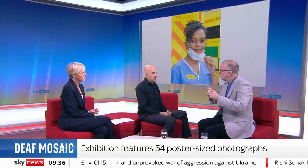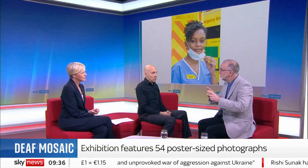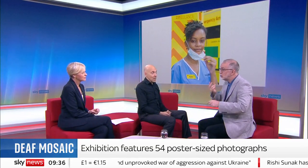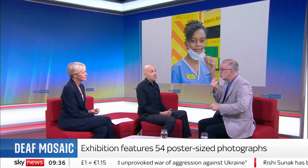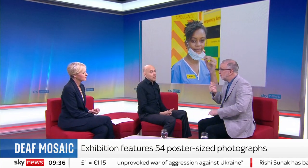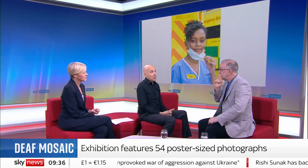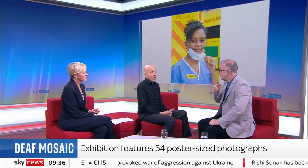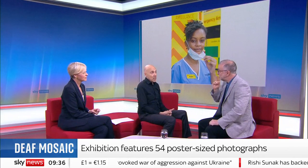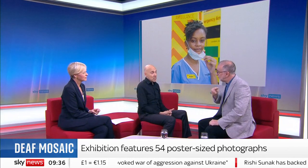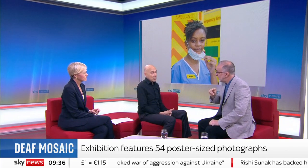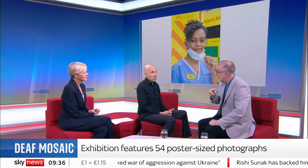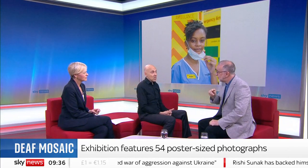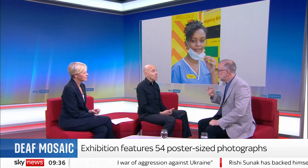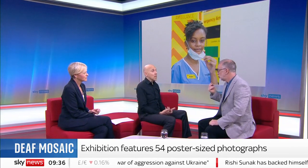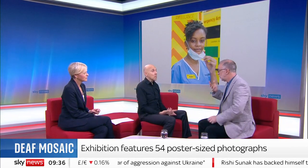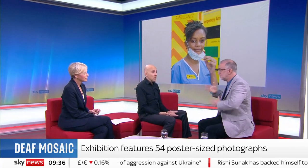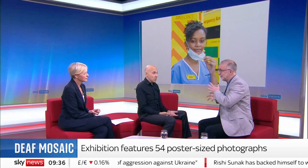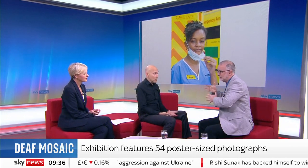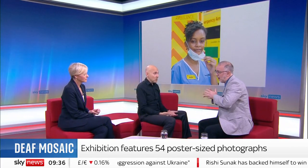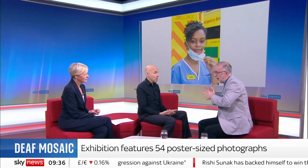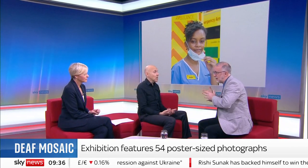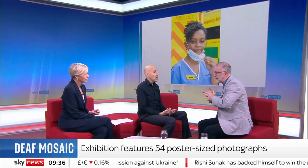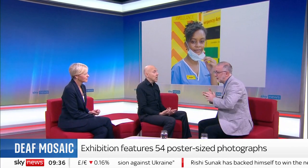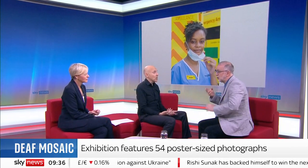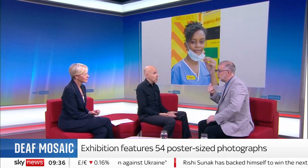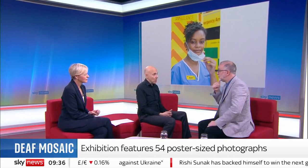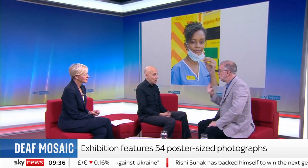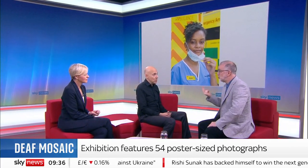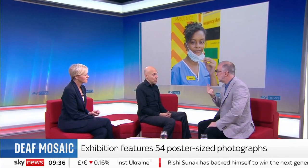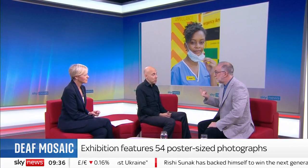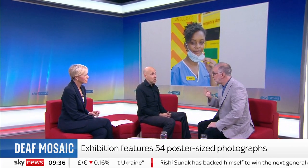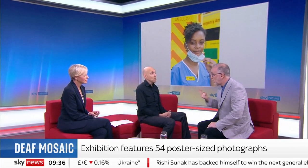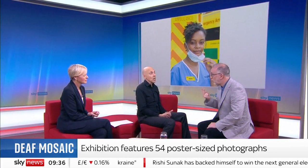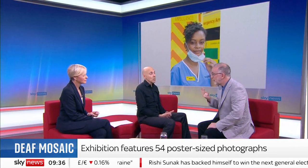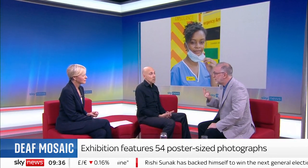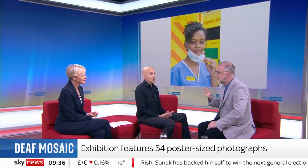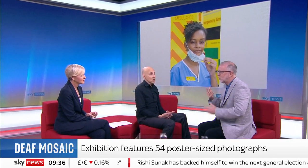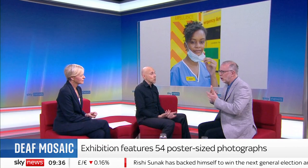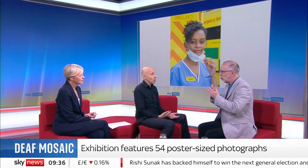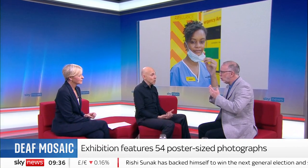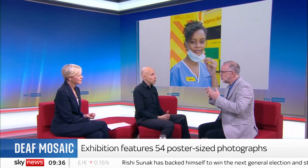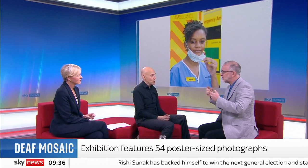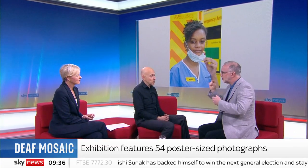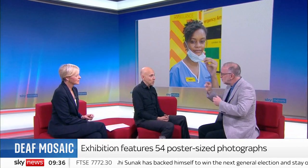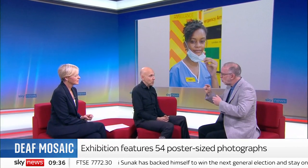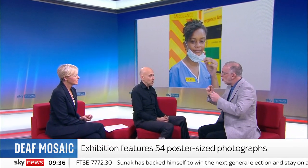have different needs. Some may speak for themselves, some may use sign language, some may be able to use both or switch between both.